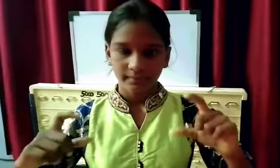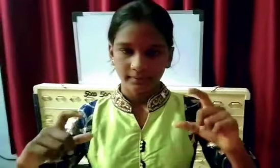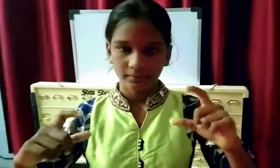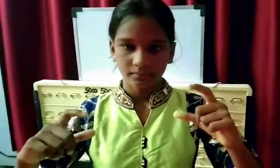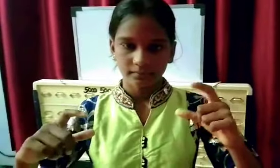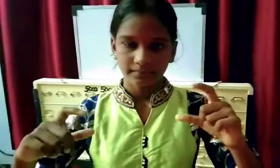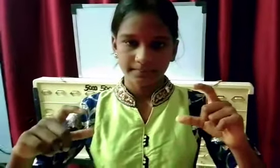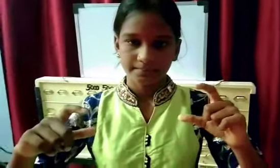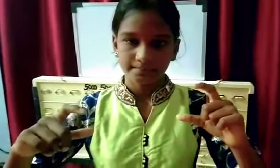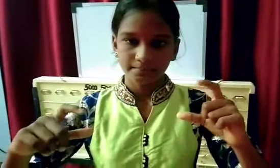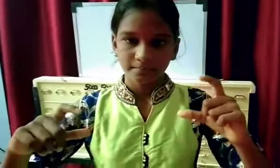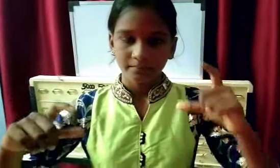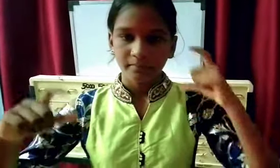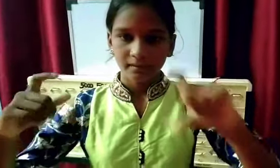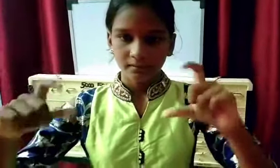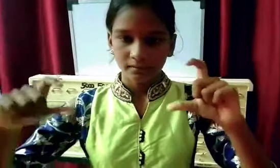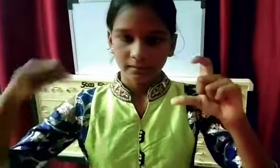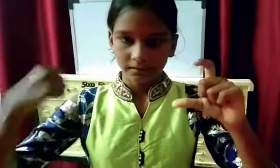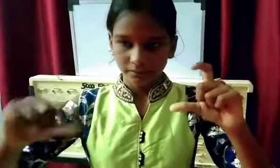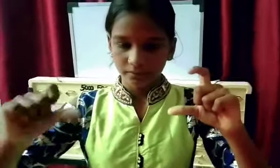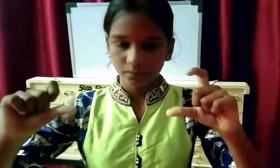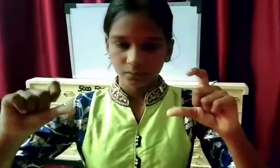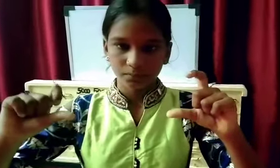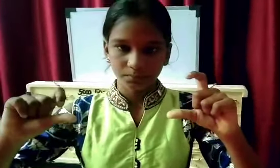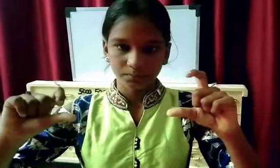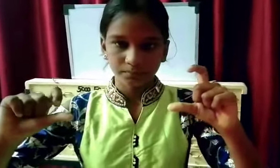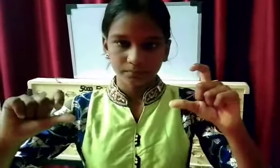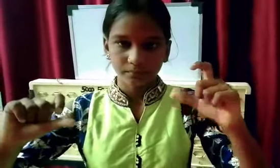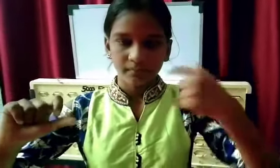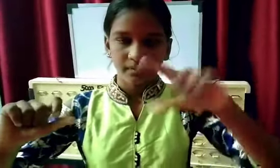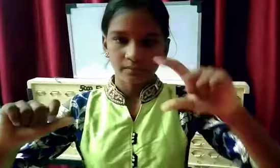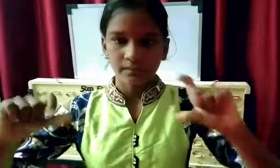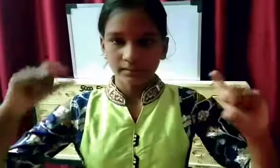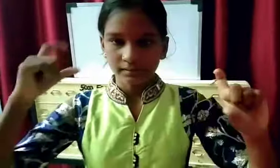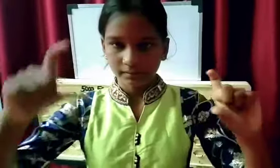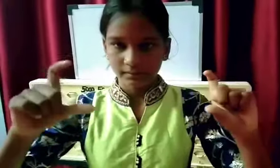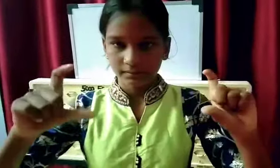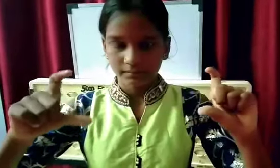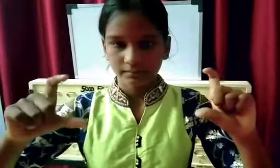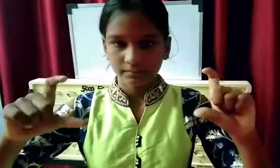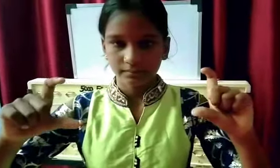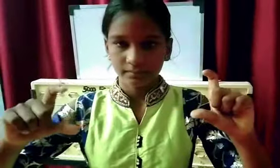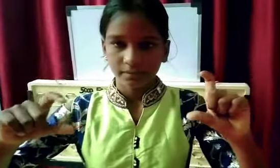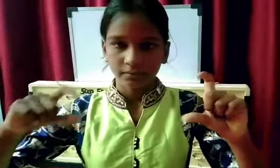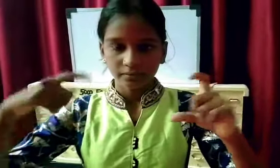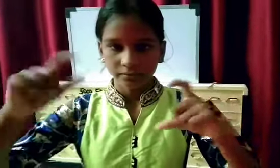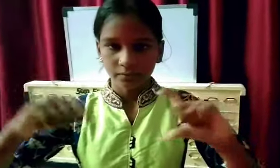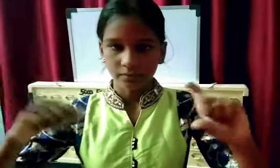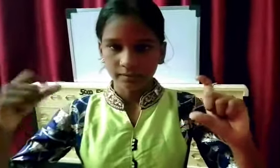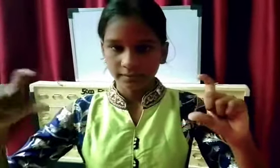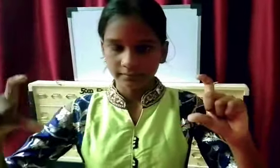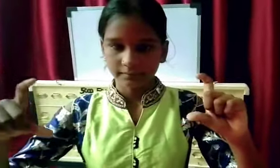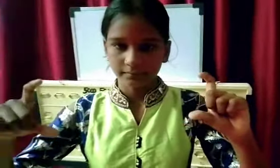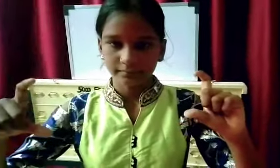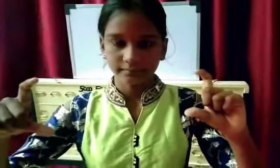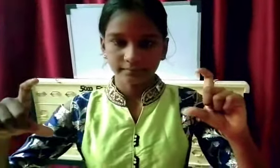Now, 84, 26, 49, 37,